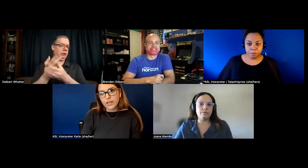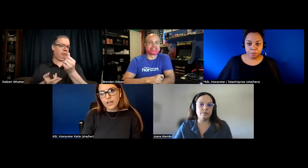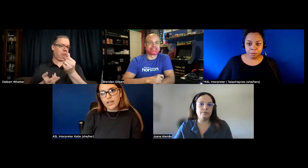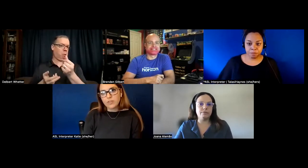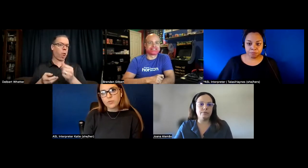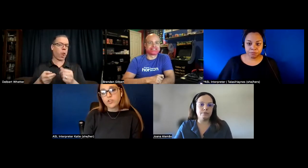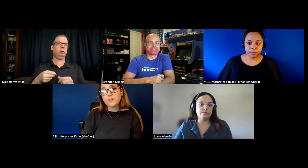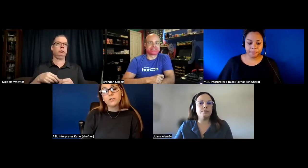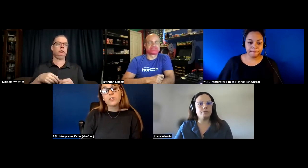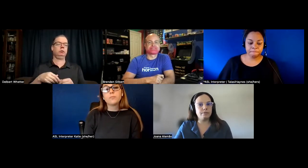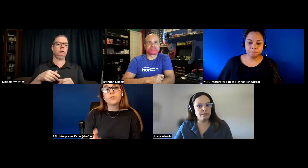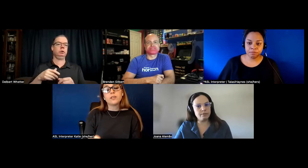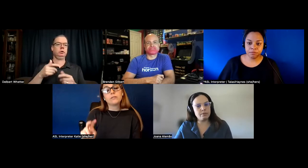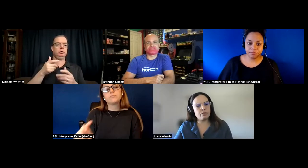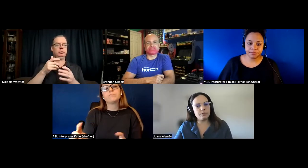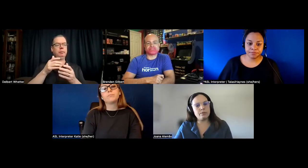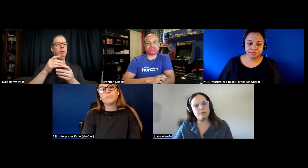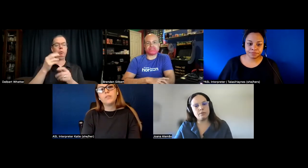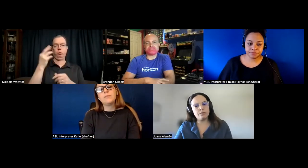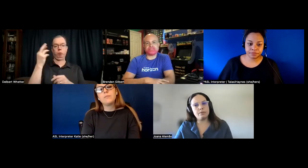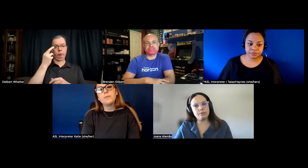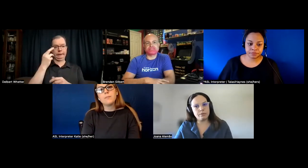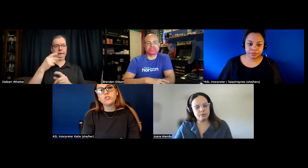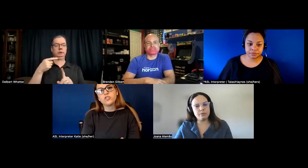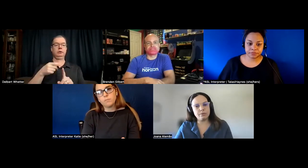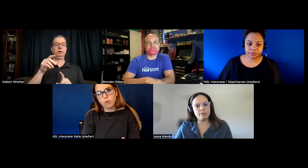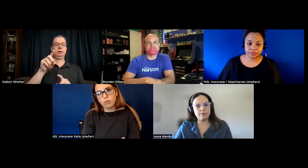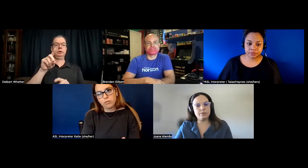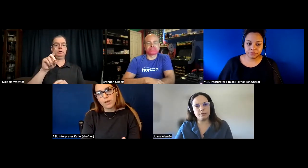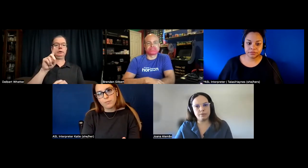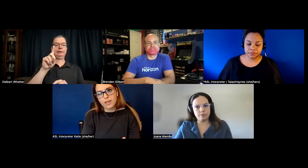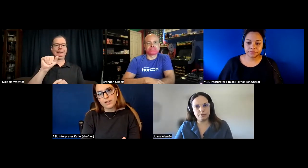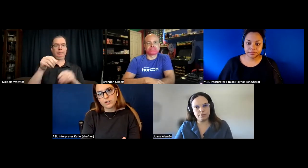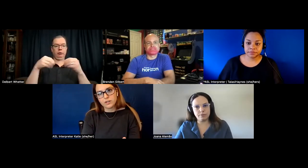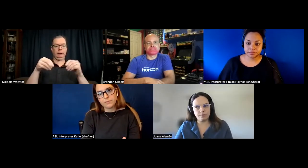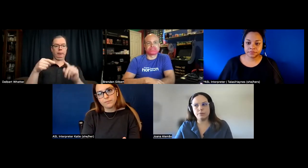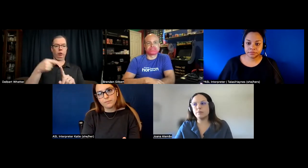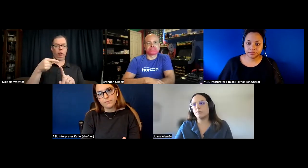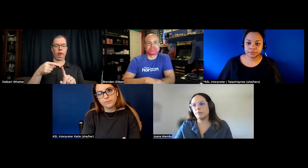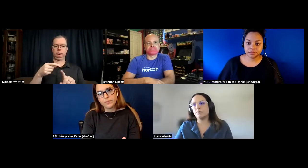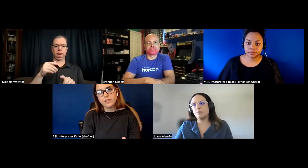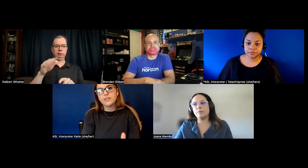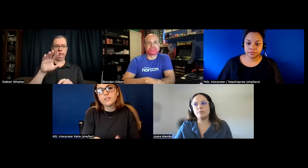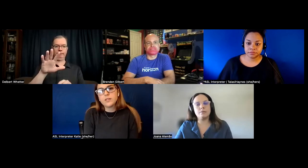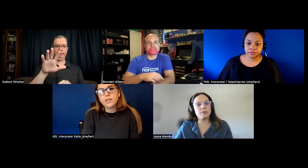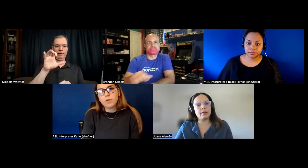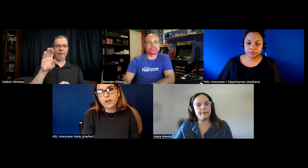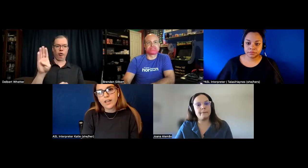and the prescription the percent it might be a mixture of both might be the answer the disability market